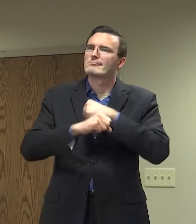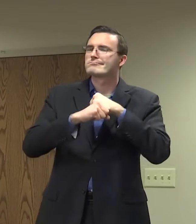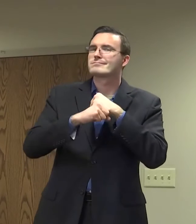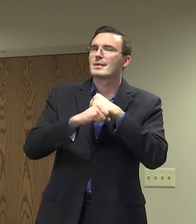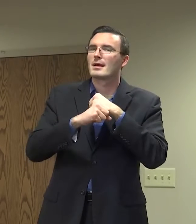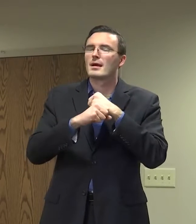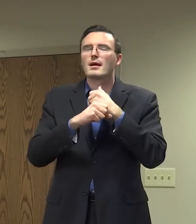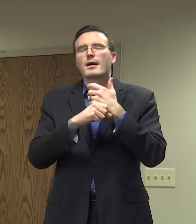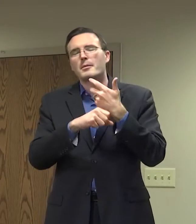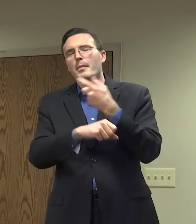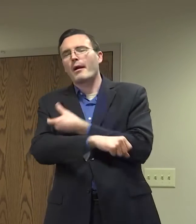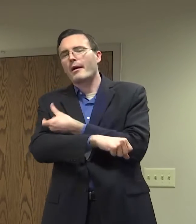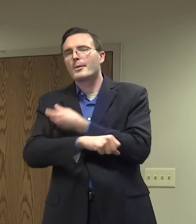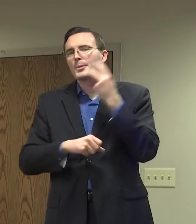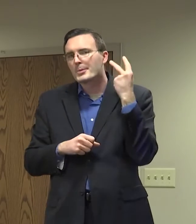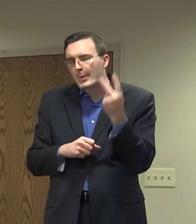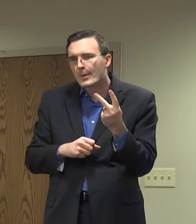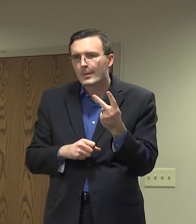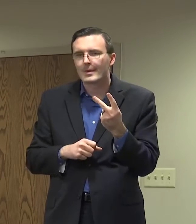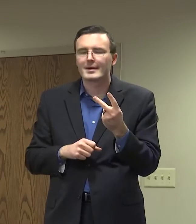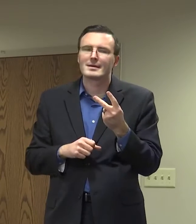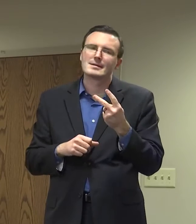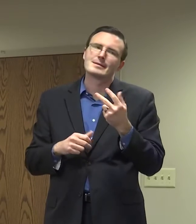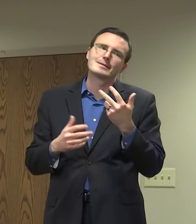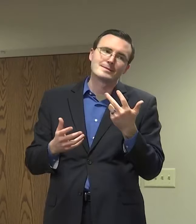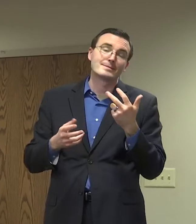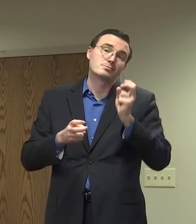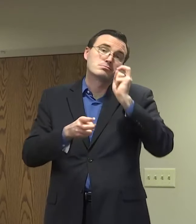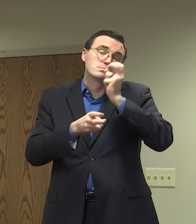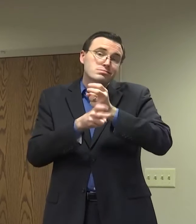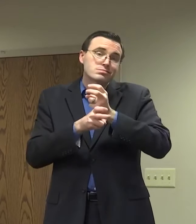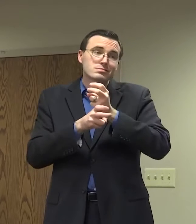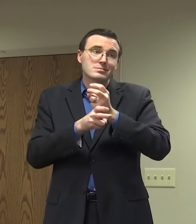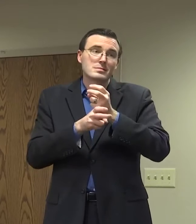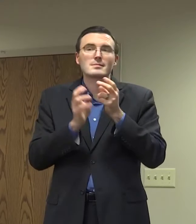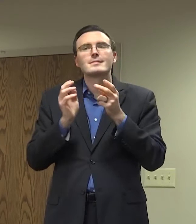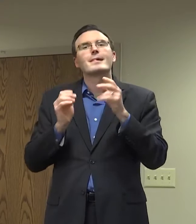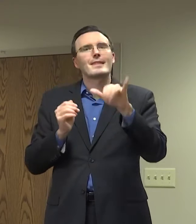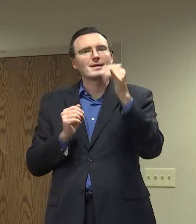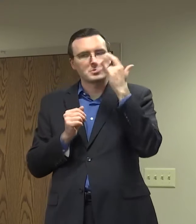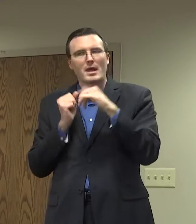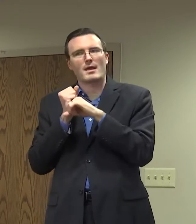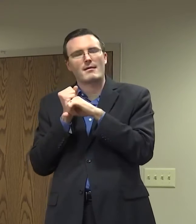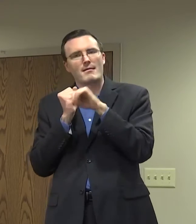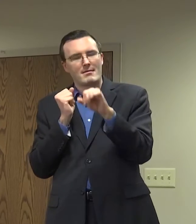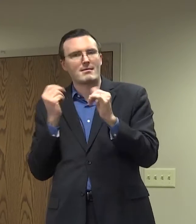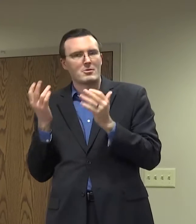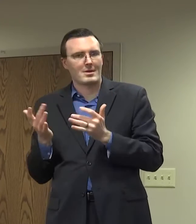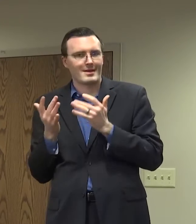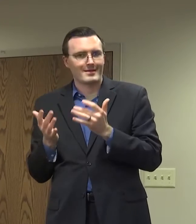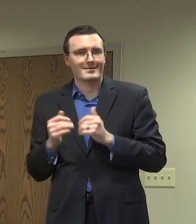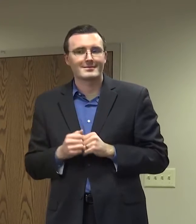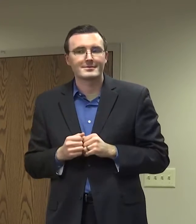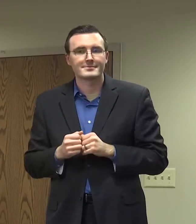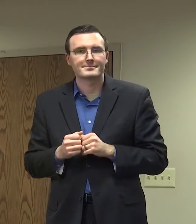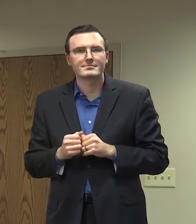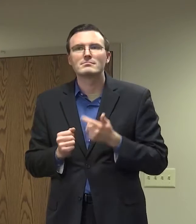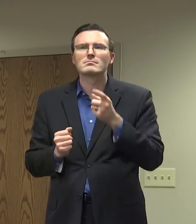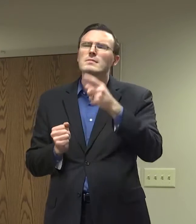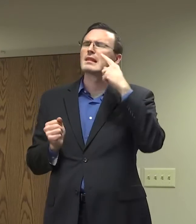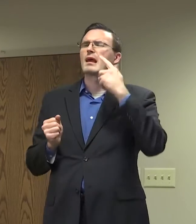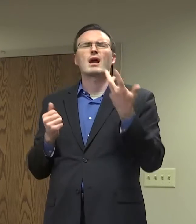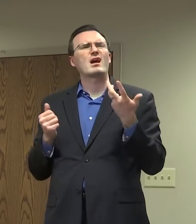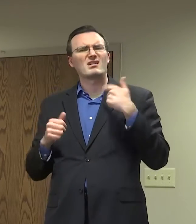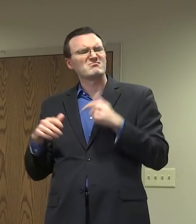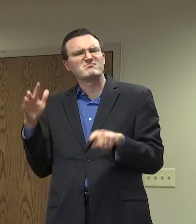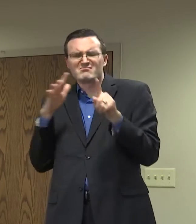vaccines having their logistical challenges, which is why you just can't walk in and I can't just give it to you immediately is because these vaccines